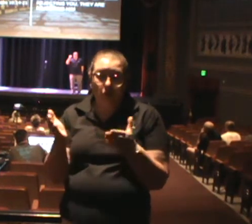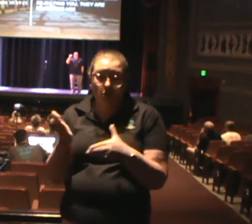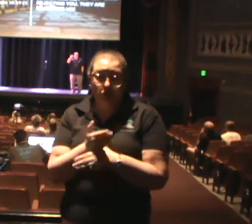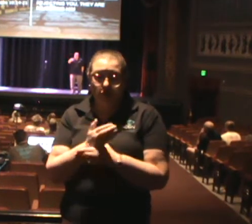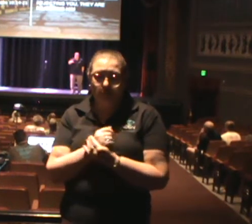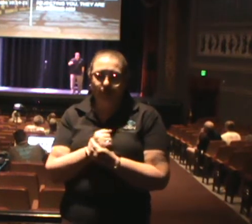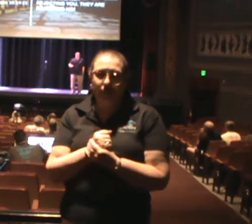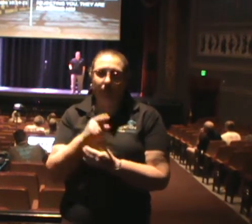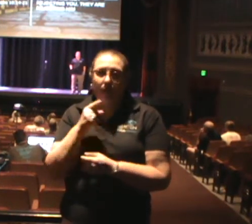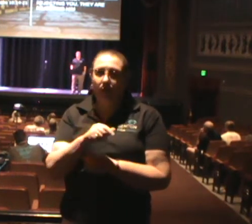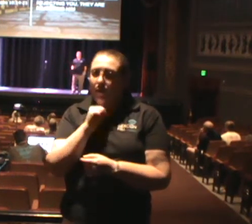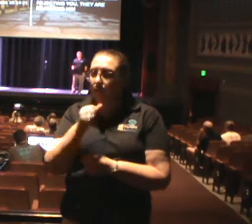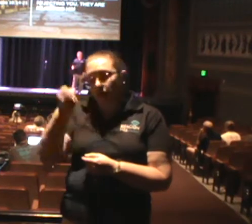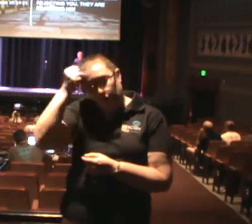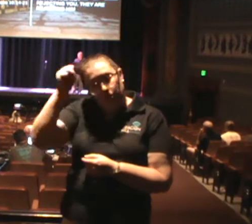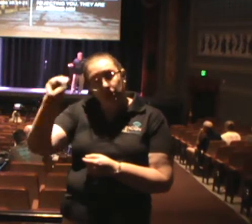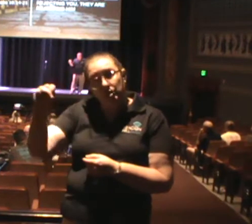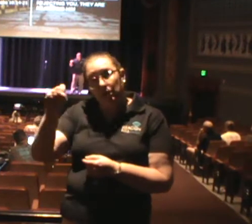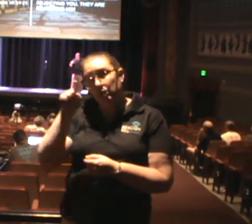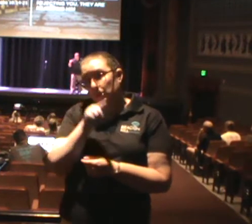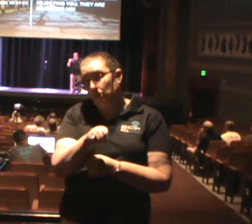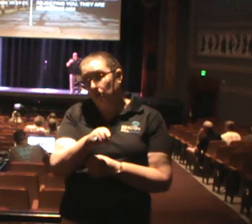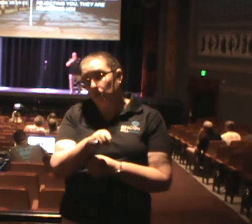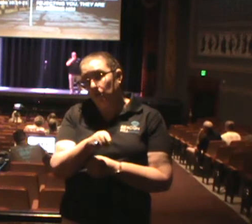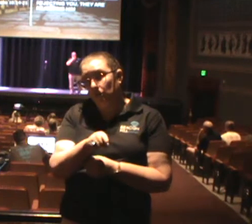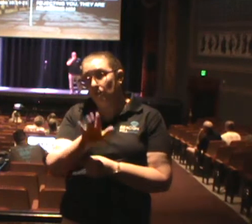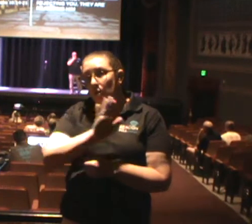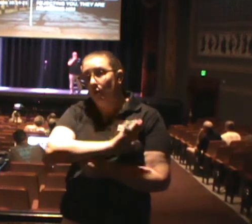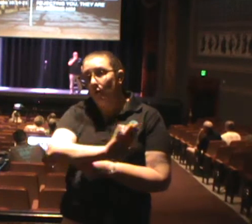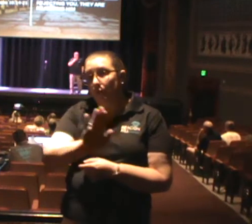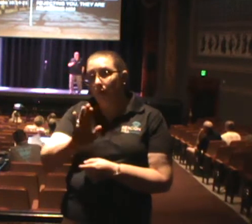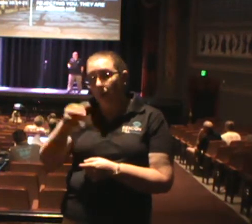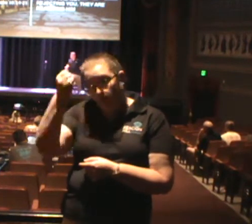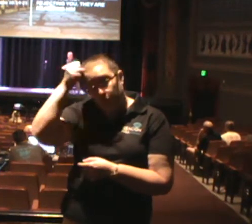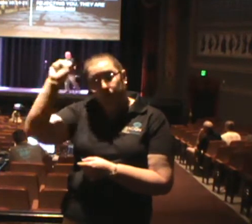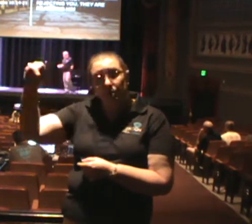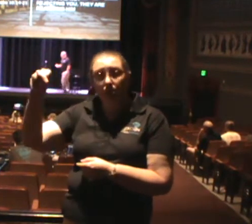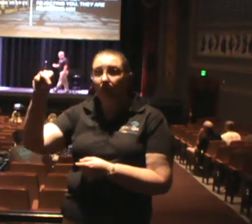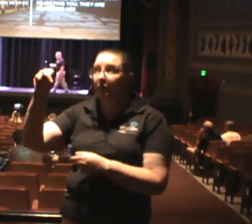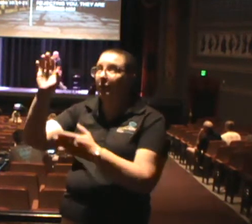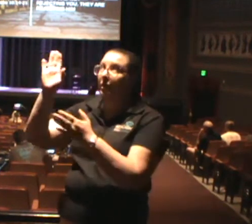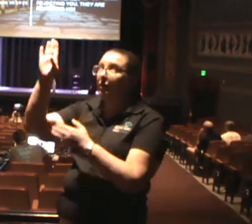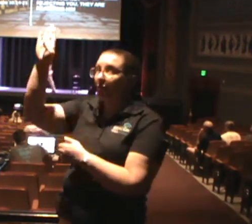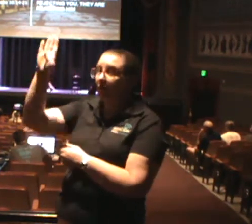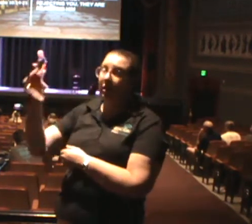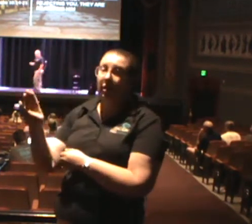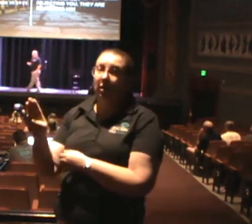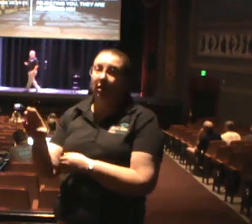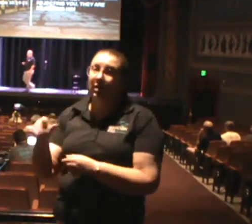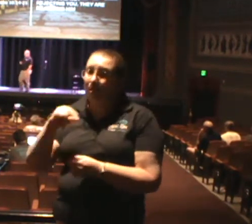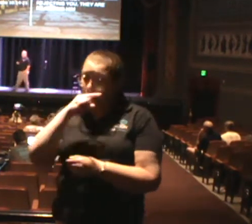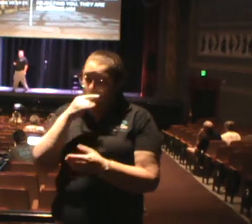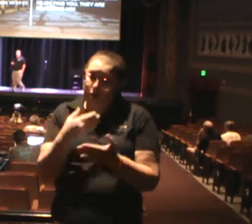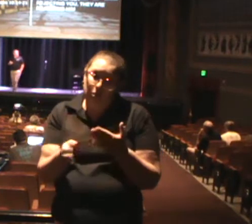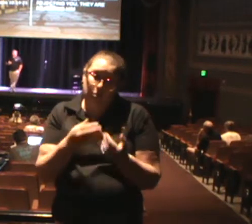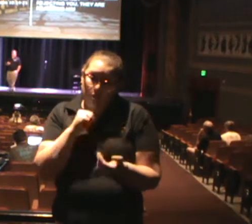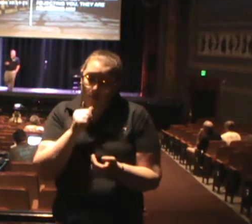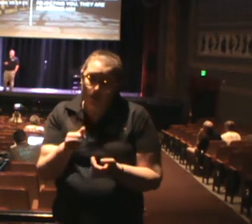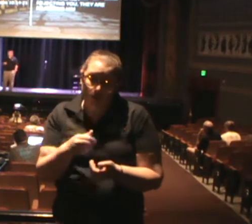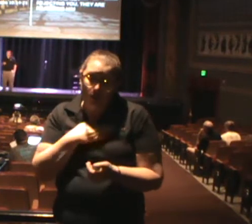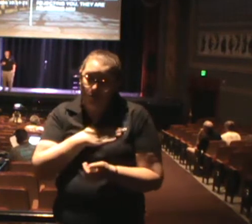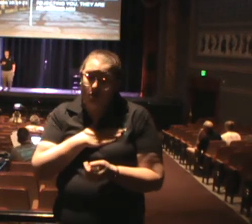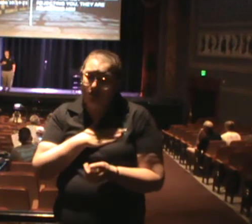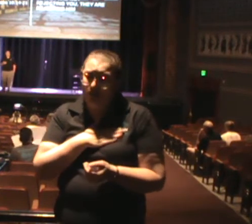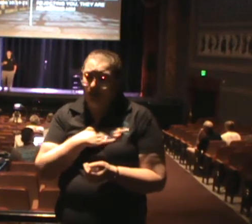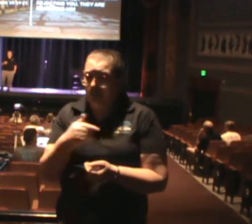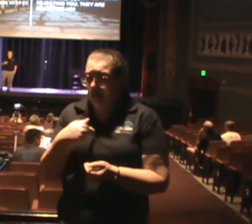that they are not rejecting you. They are rejecting him. So kids won't appreciate this today, but y'all, I'm an introvert. Y'all